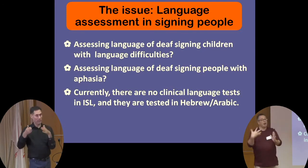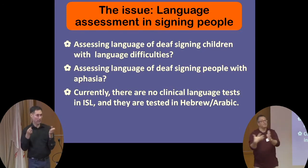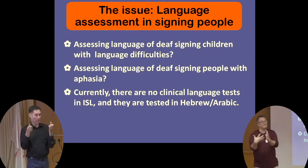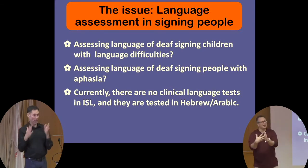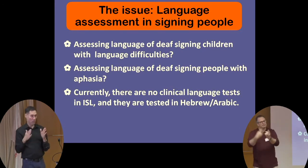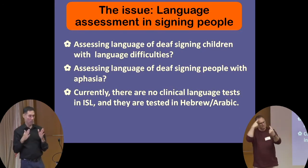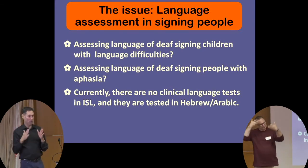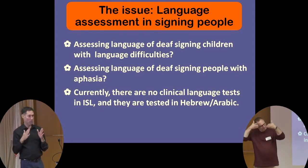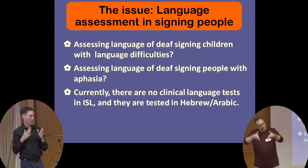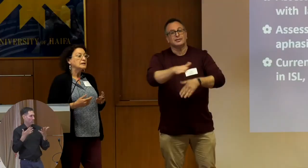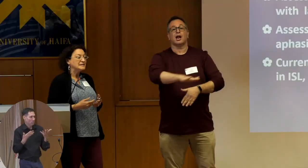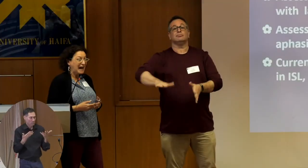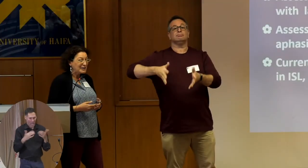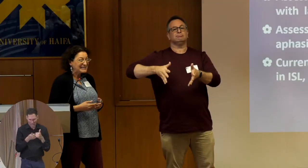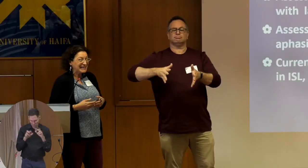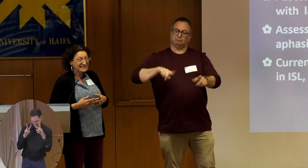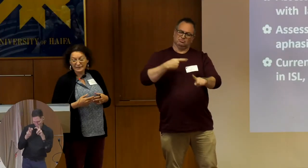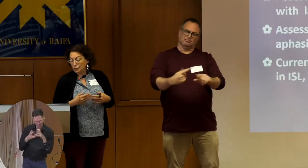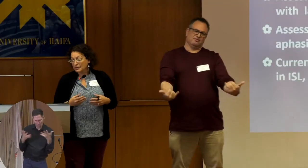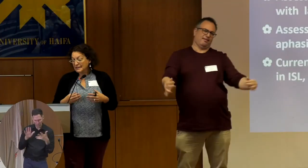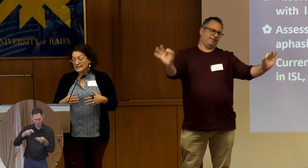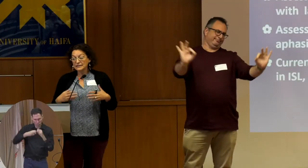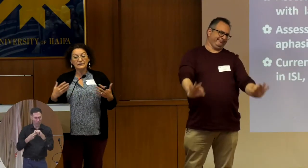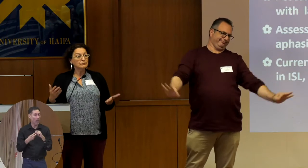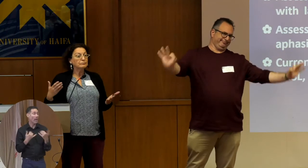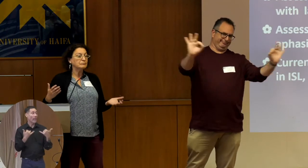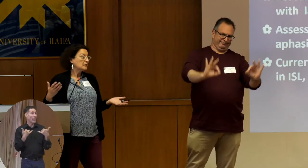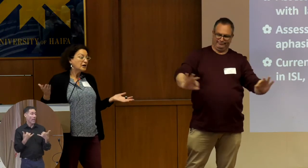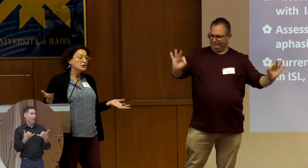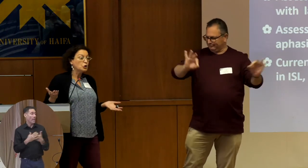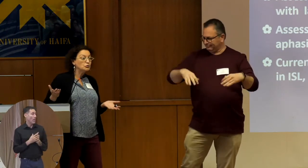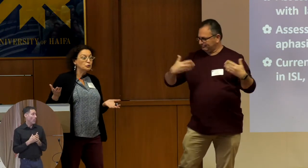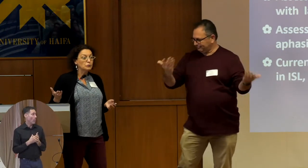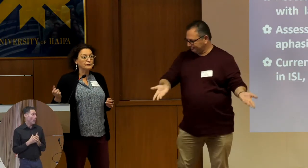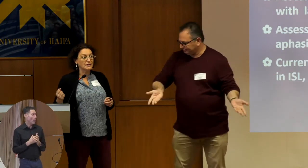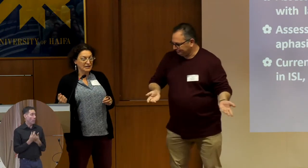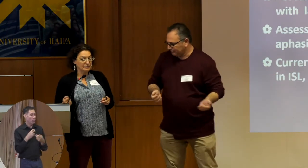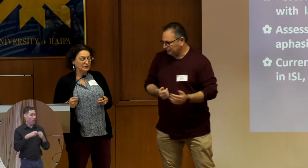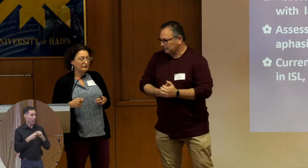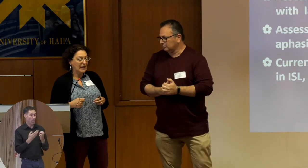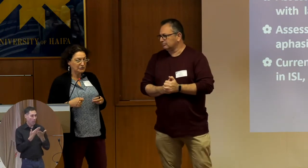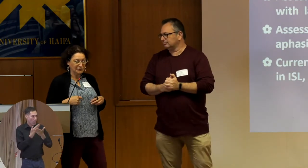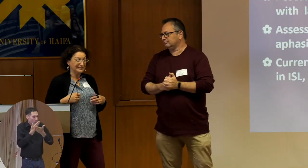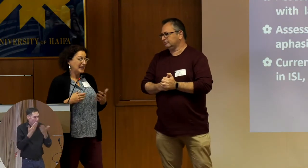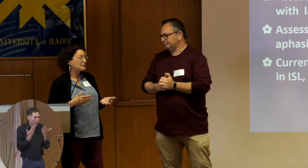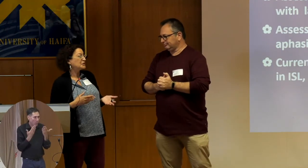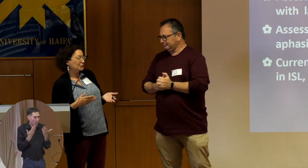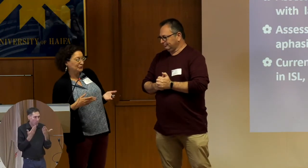do it? Nowadays, the problem is that there are no tools for assessment of language disorders